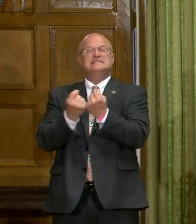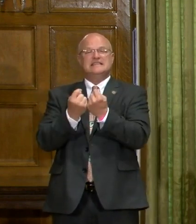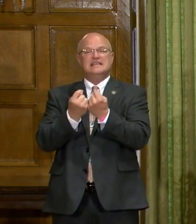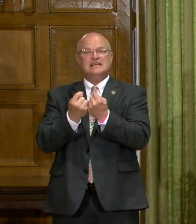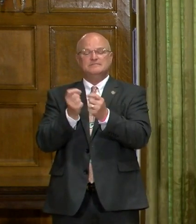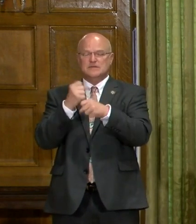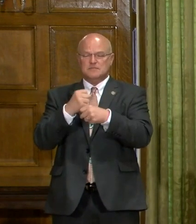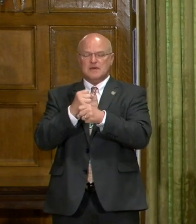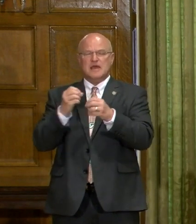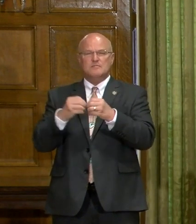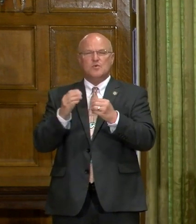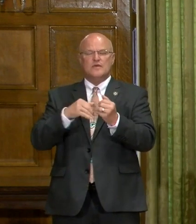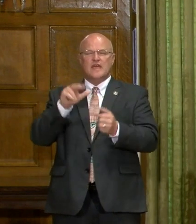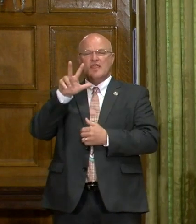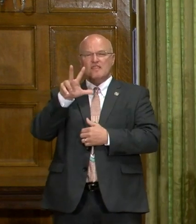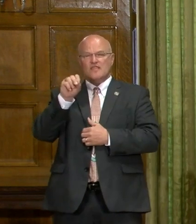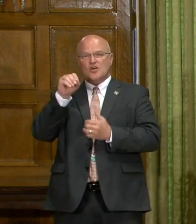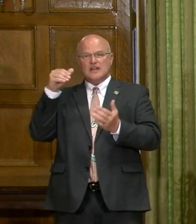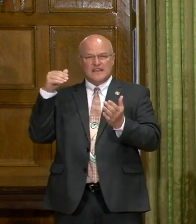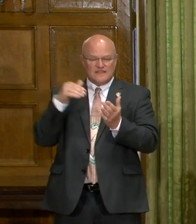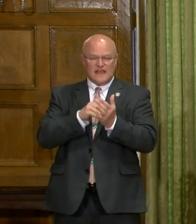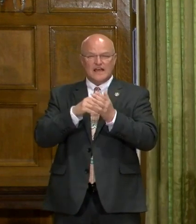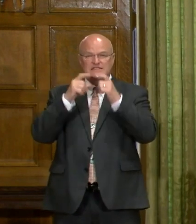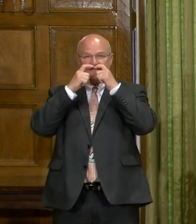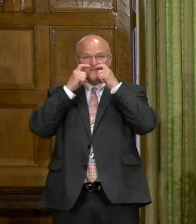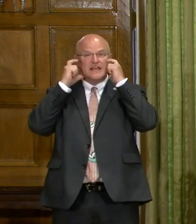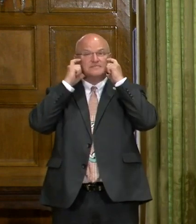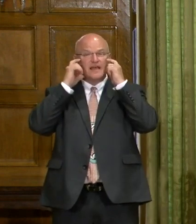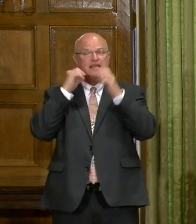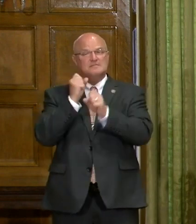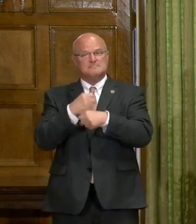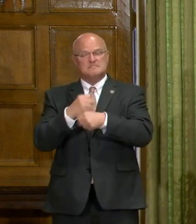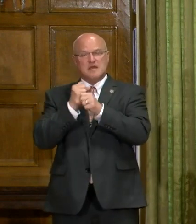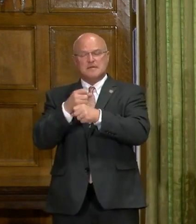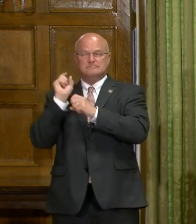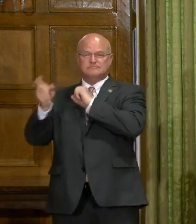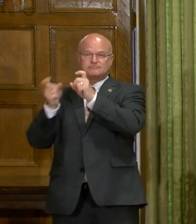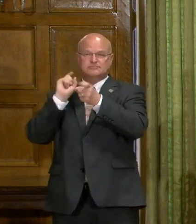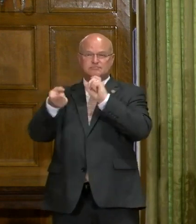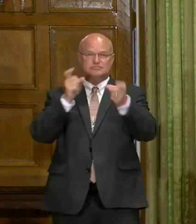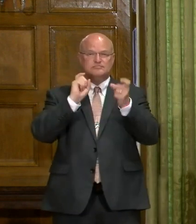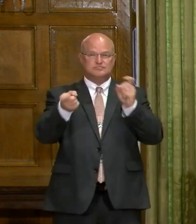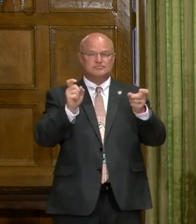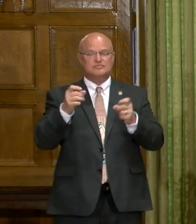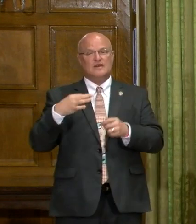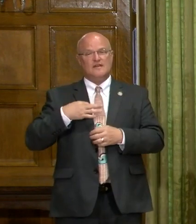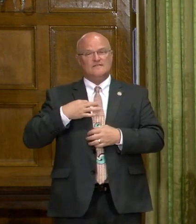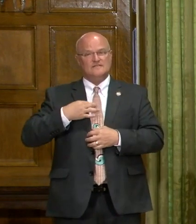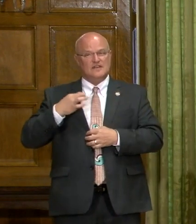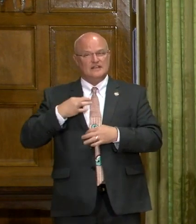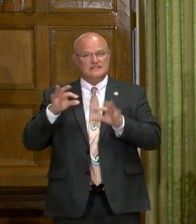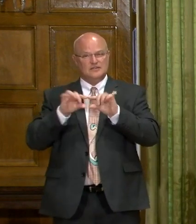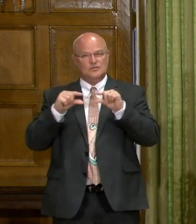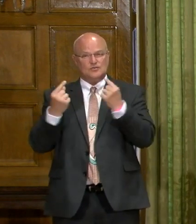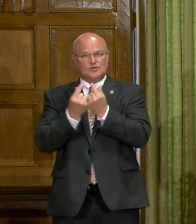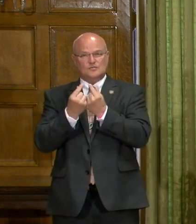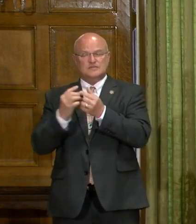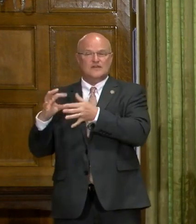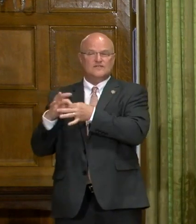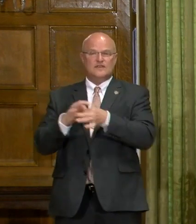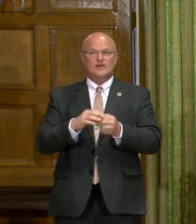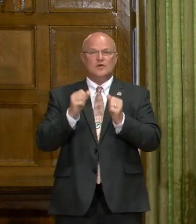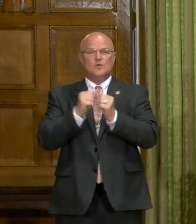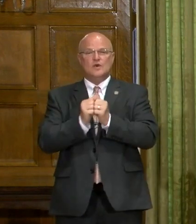have made more than 30,000 face masks that have been made and donated by volunteer groups affiliated with